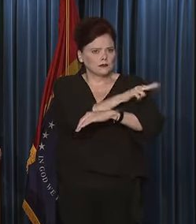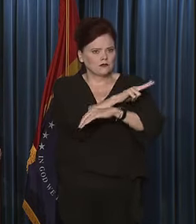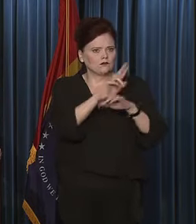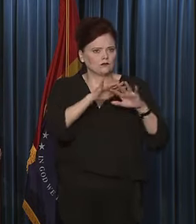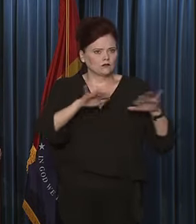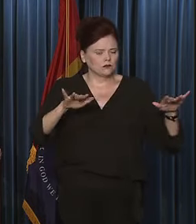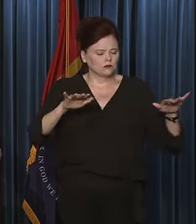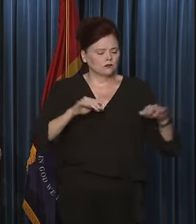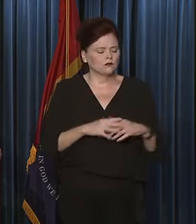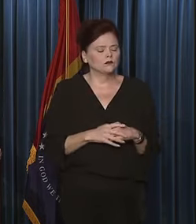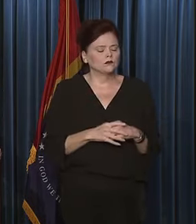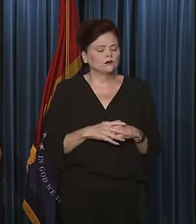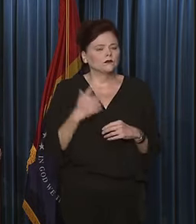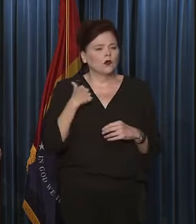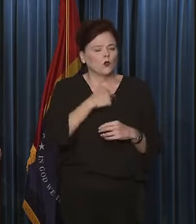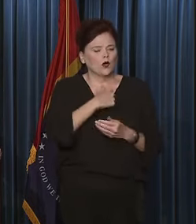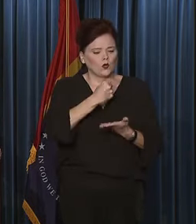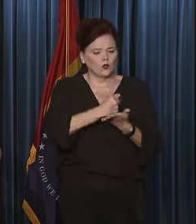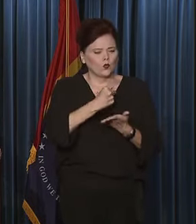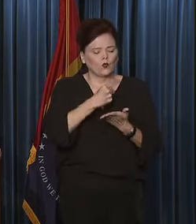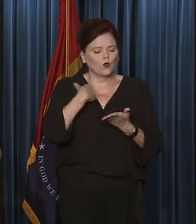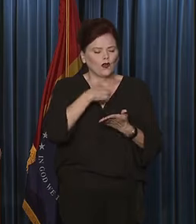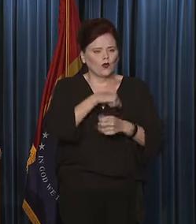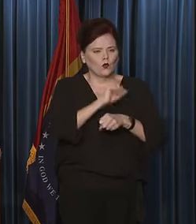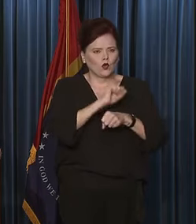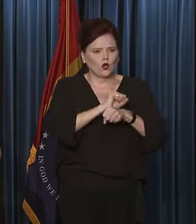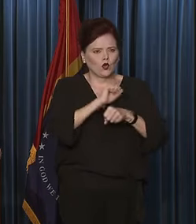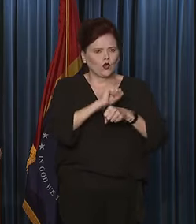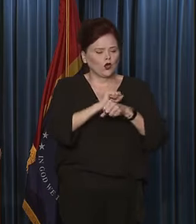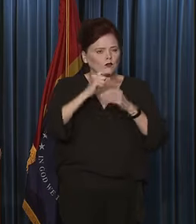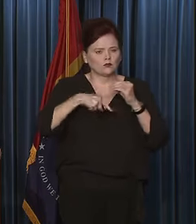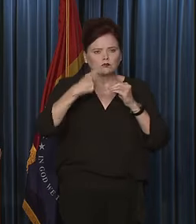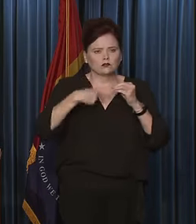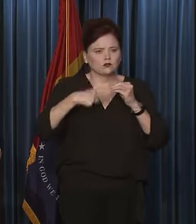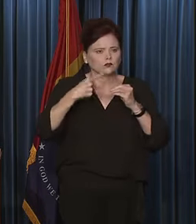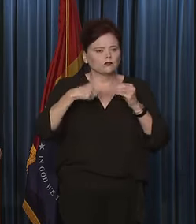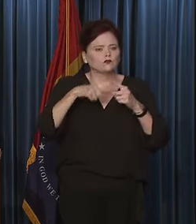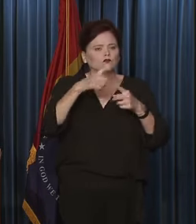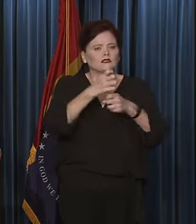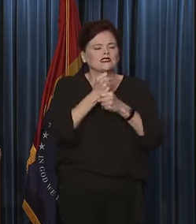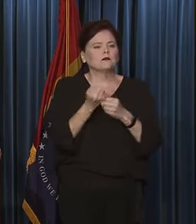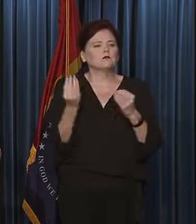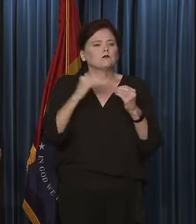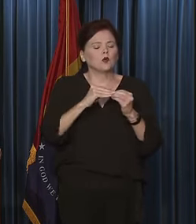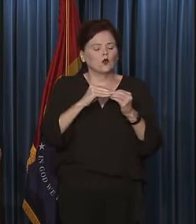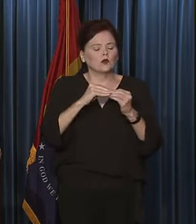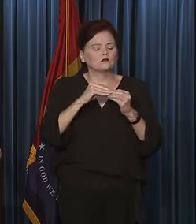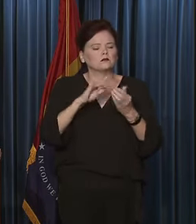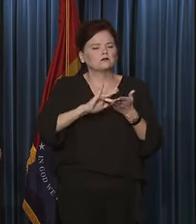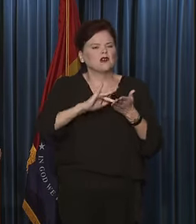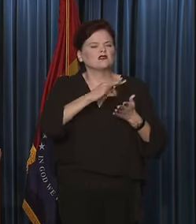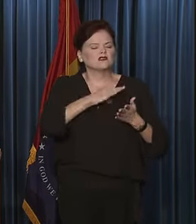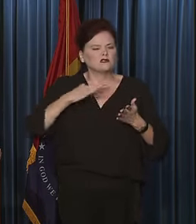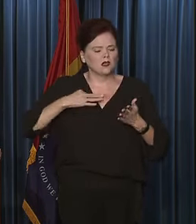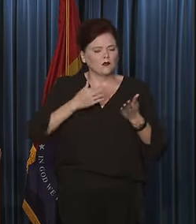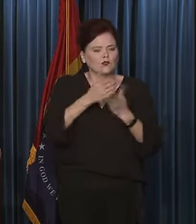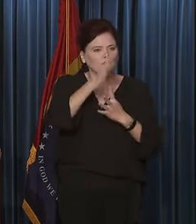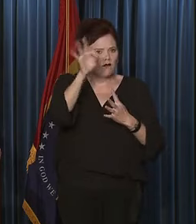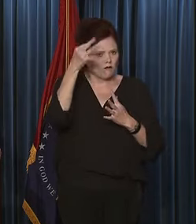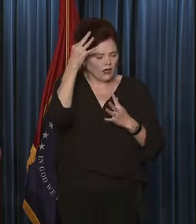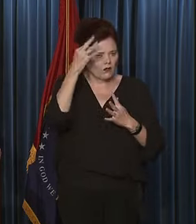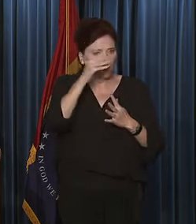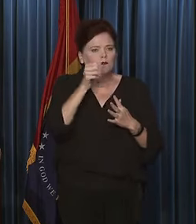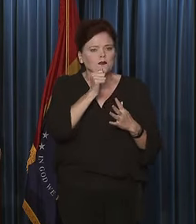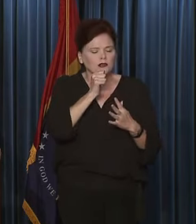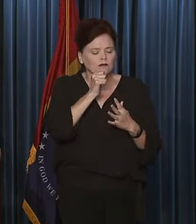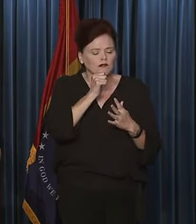We have been working around the clock to secure additional medical personnel through both federal and